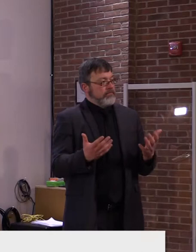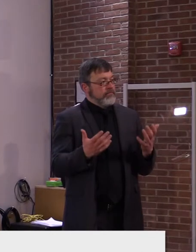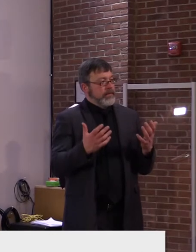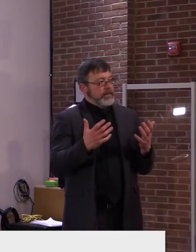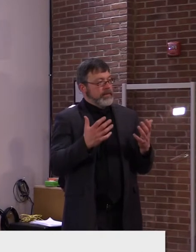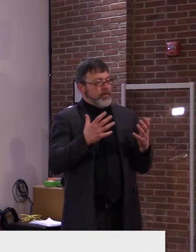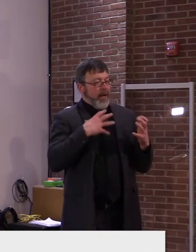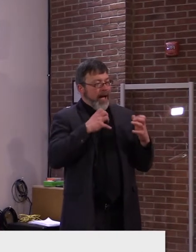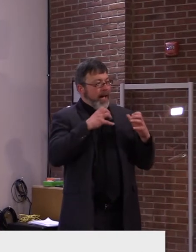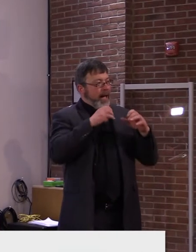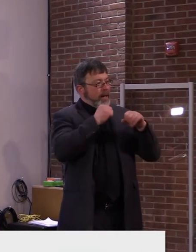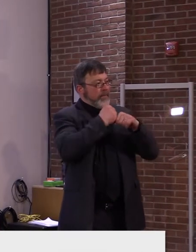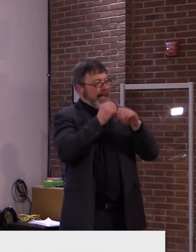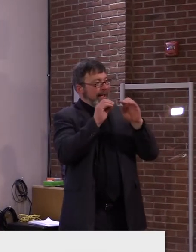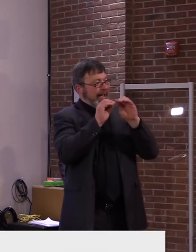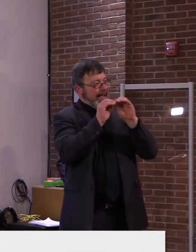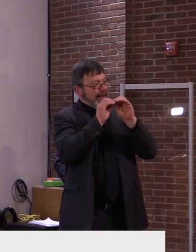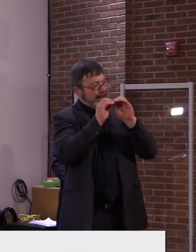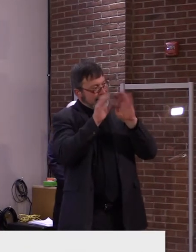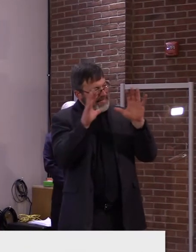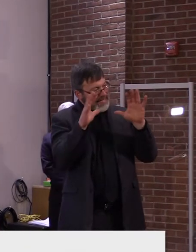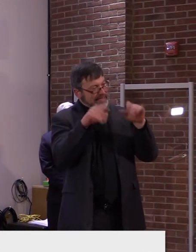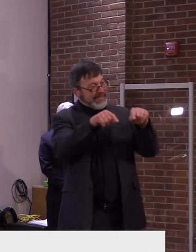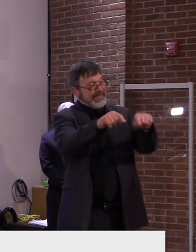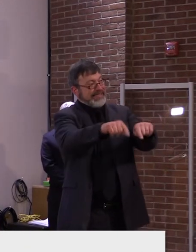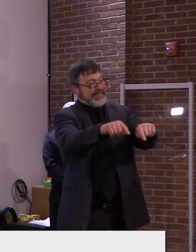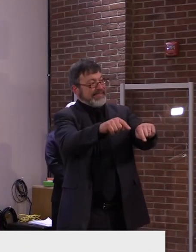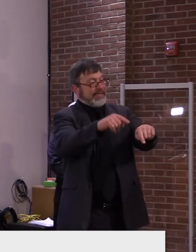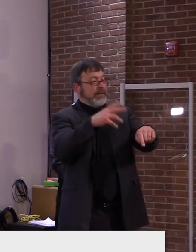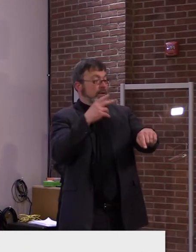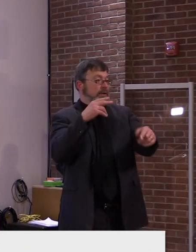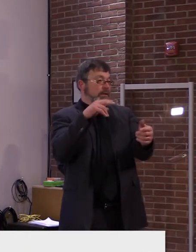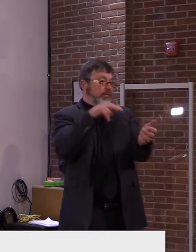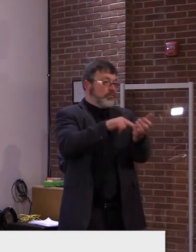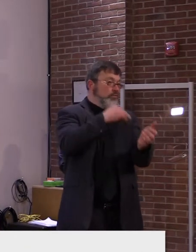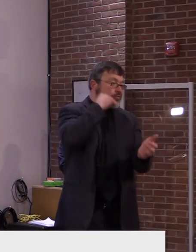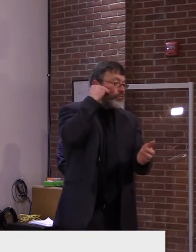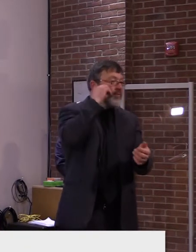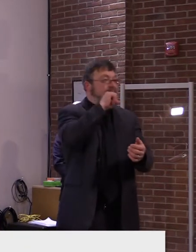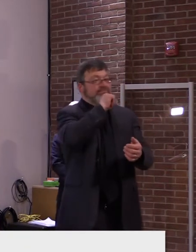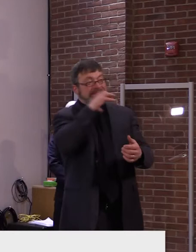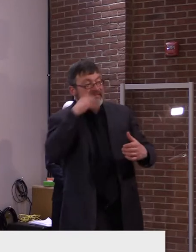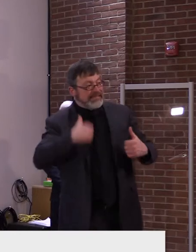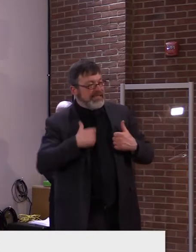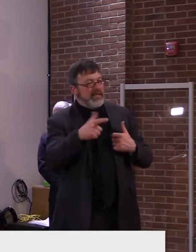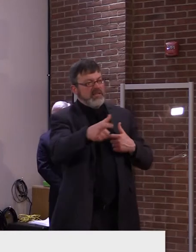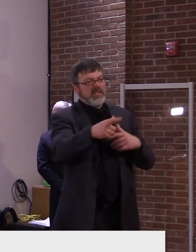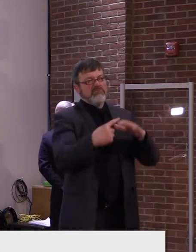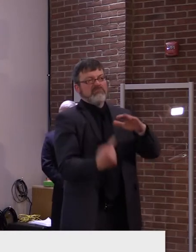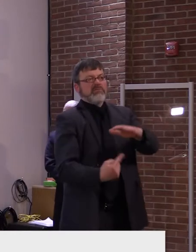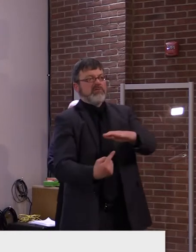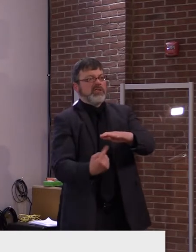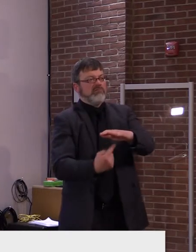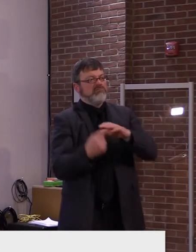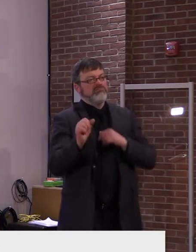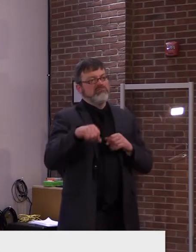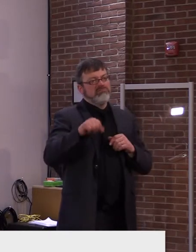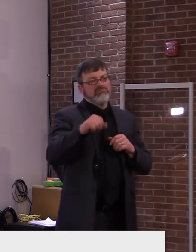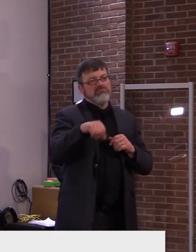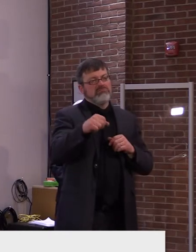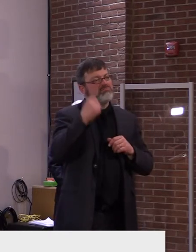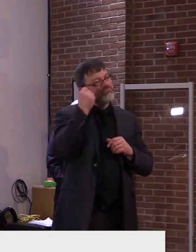from their loved ones has taken. We're glad vaccination efforts have been so successful in these facilities